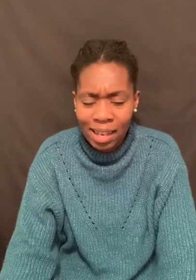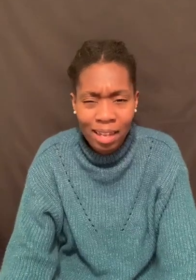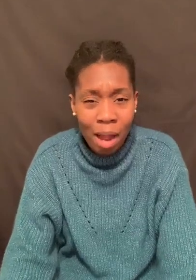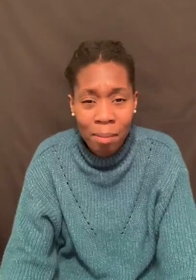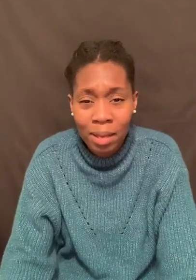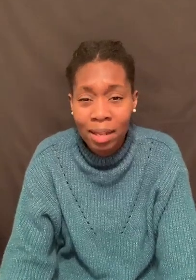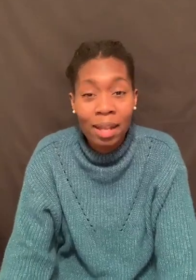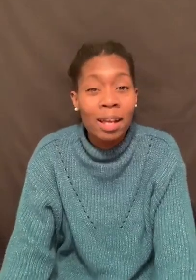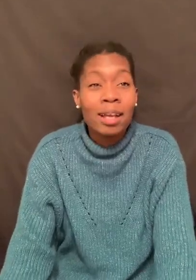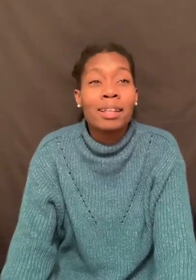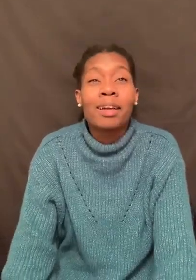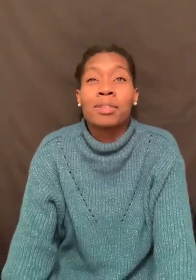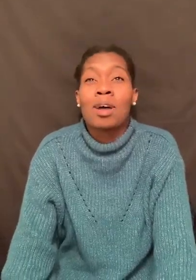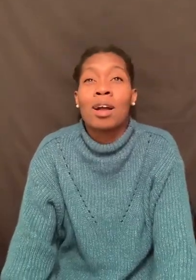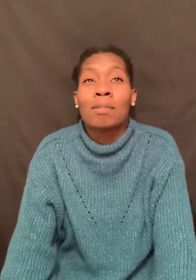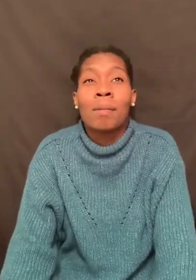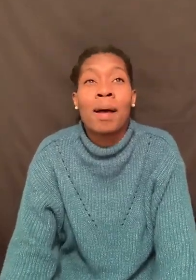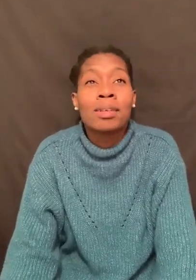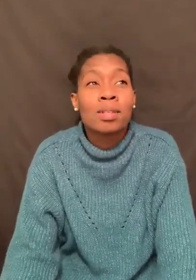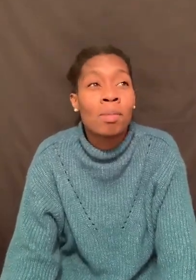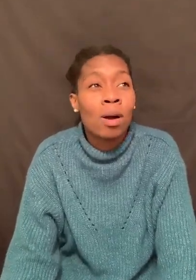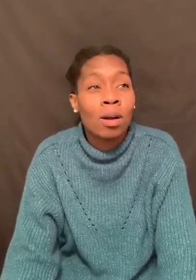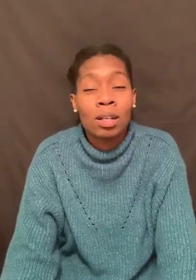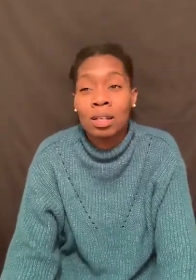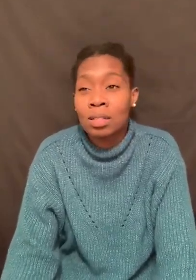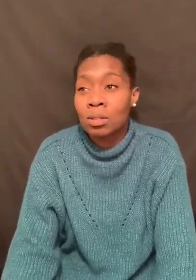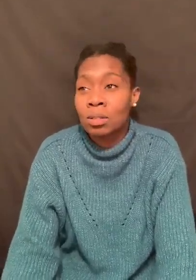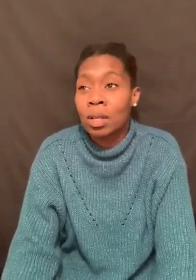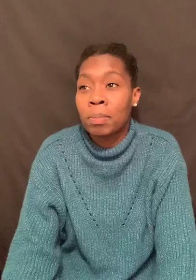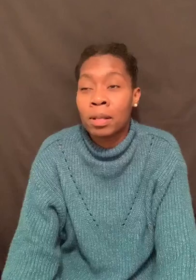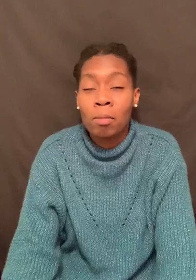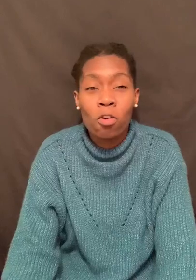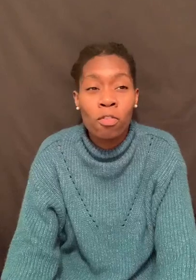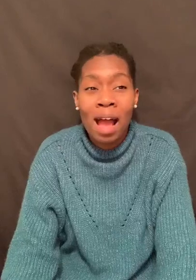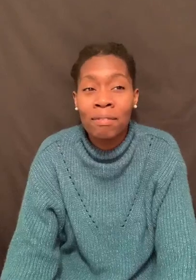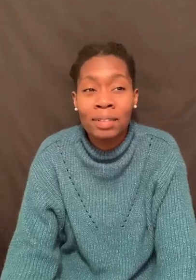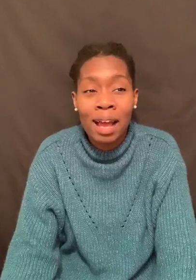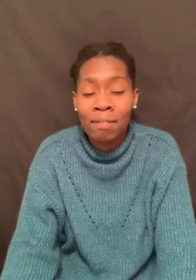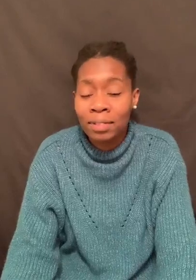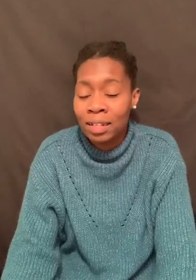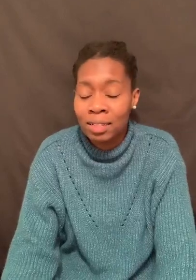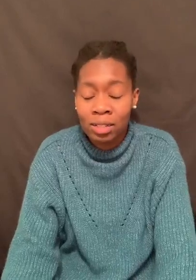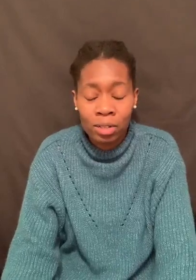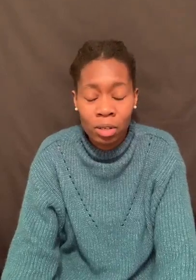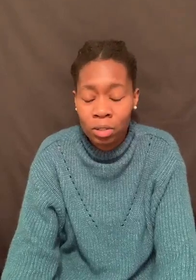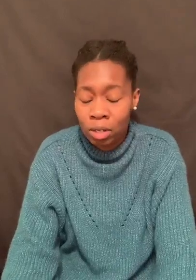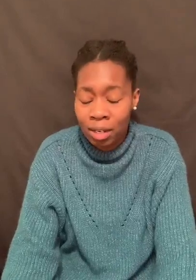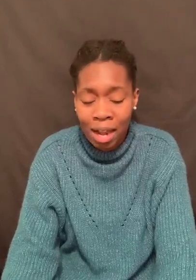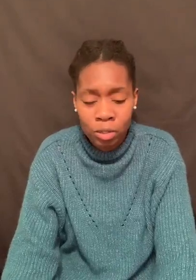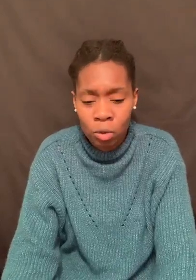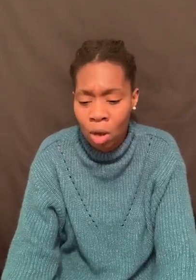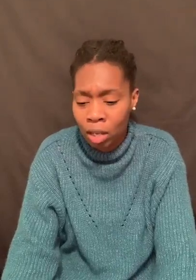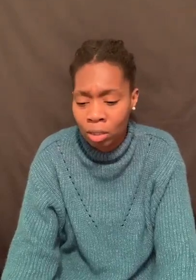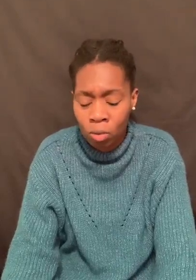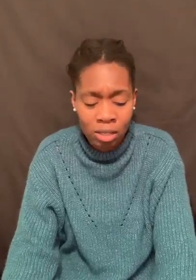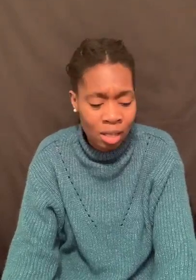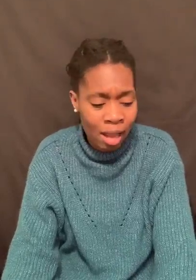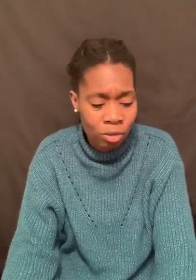And, I mean, they're talking about basketball. Because they're both athletes and they're in high school, college. One is in high